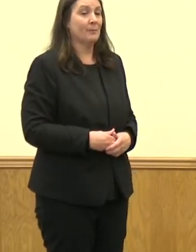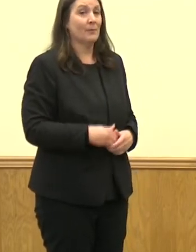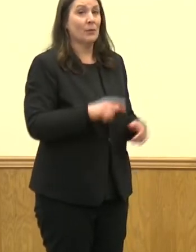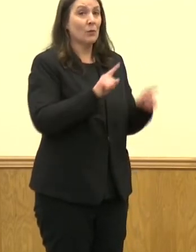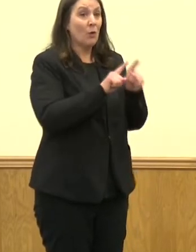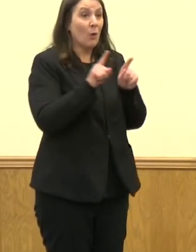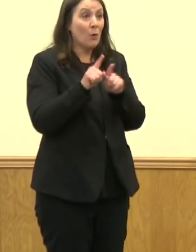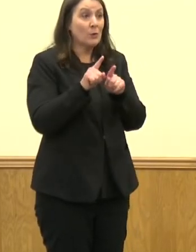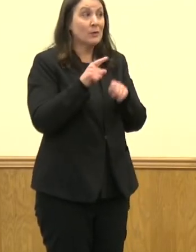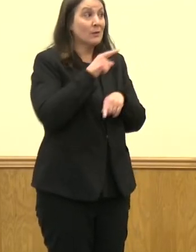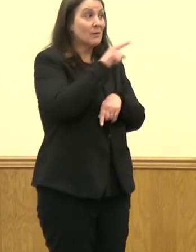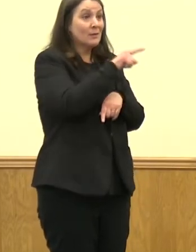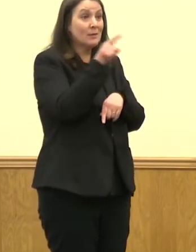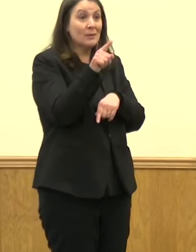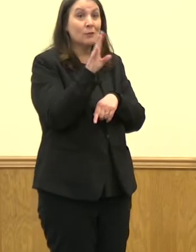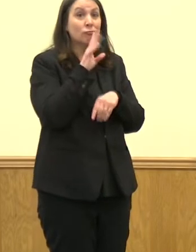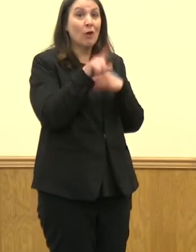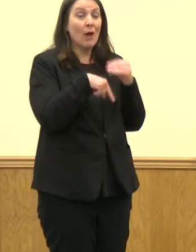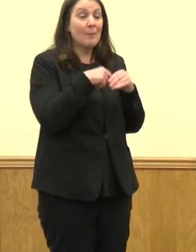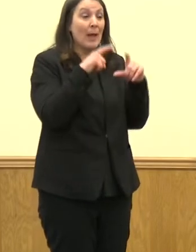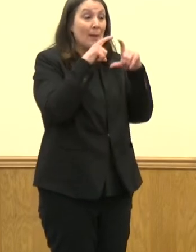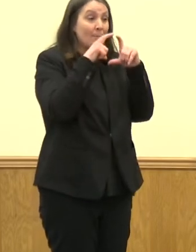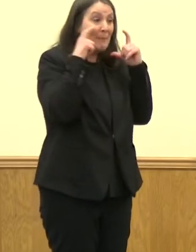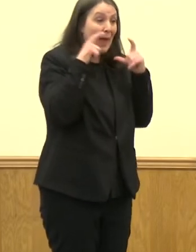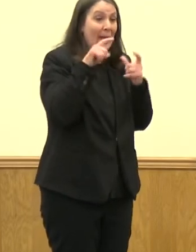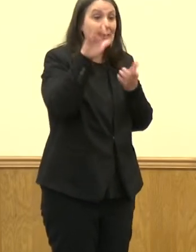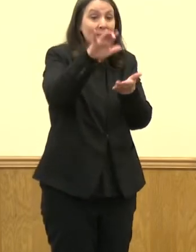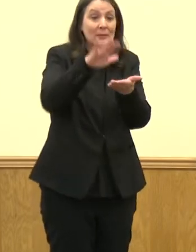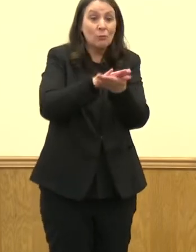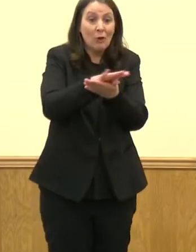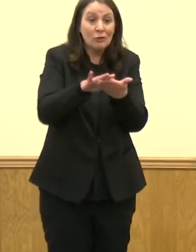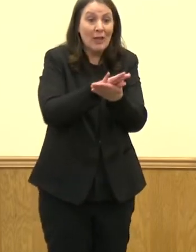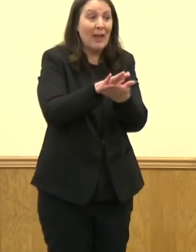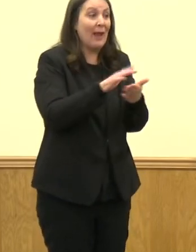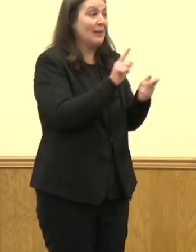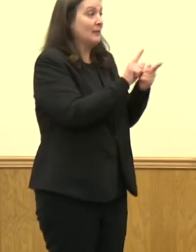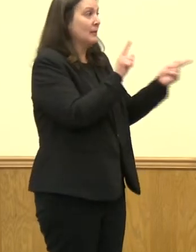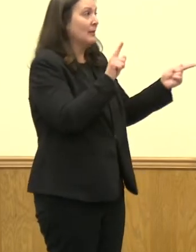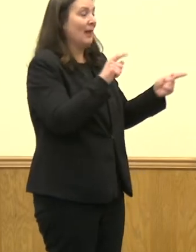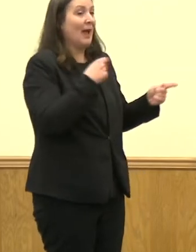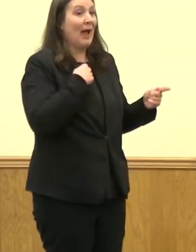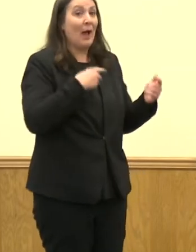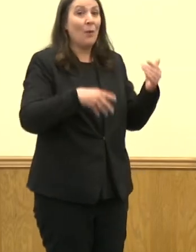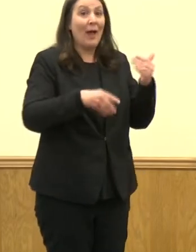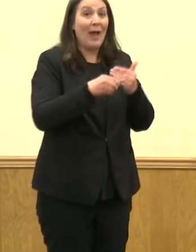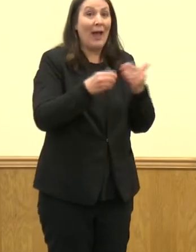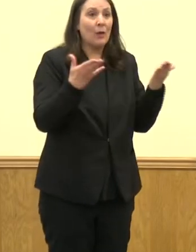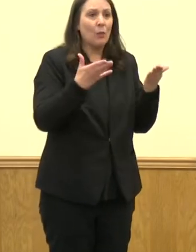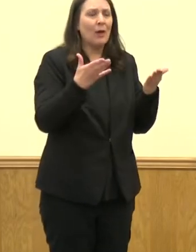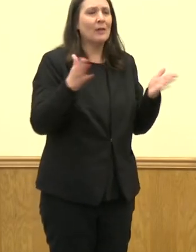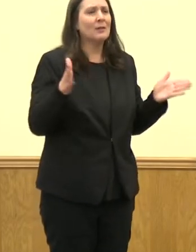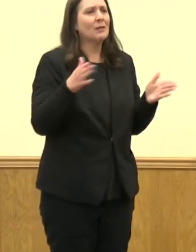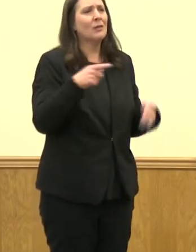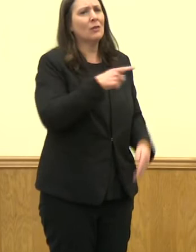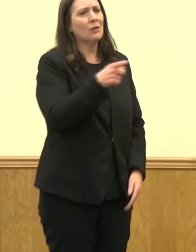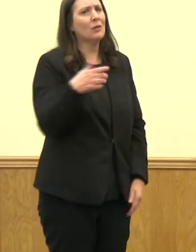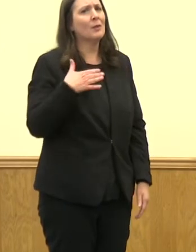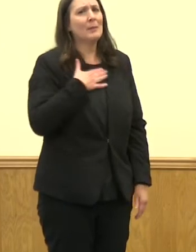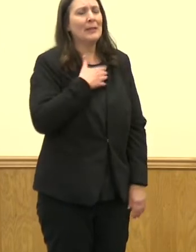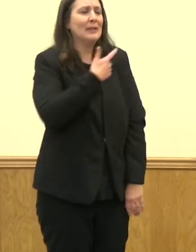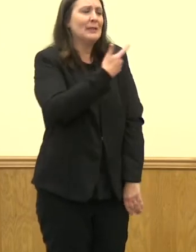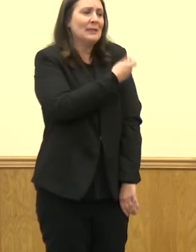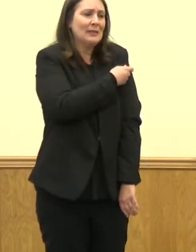masking and washing your hands and social distancing, I would just add the importance of being vaccinated and